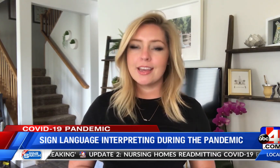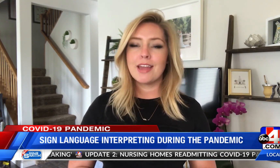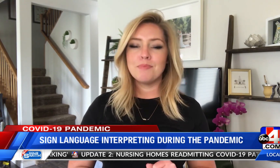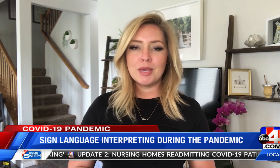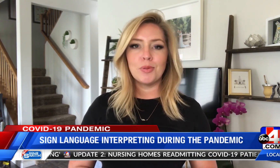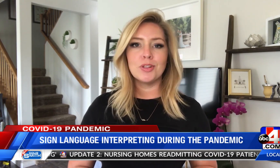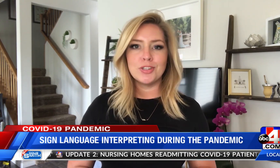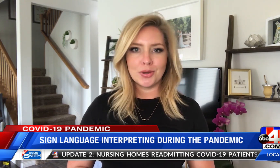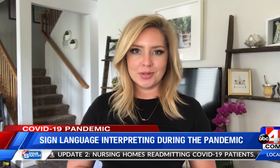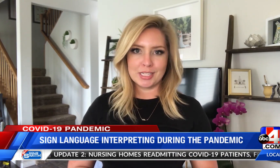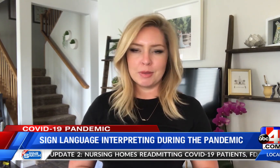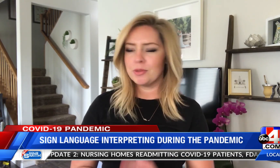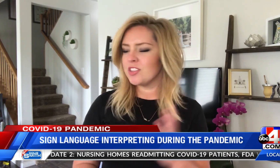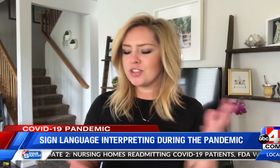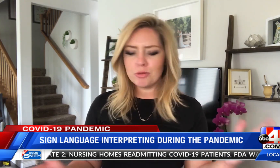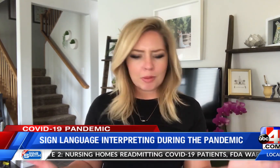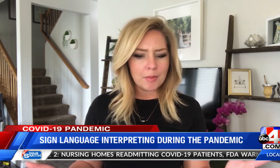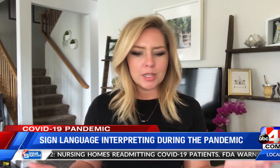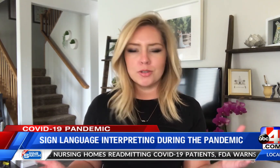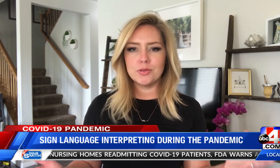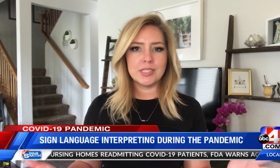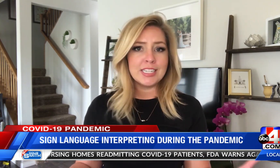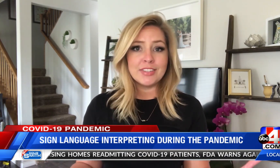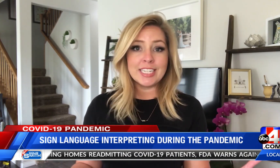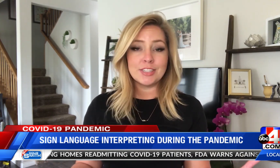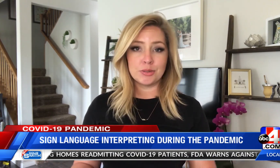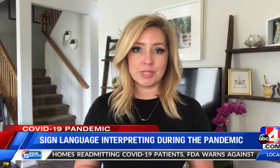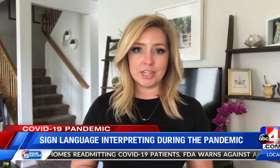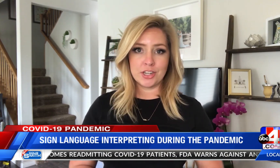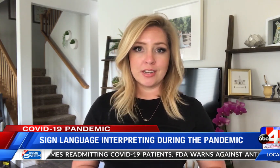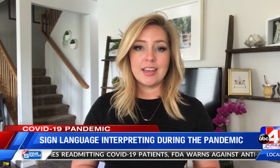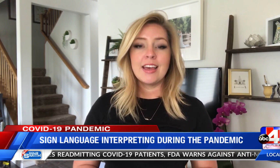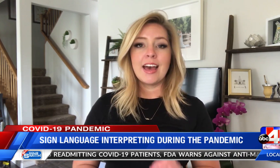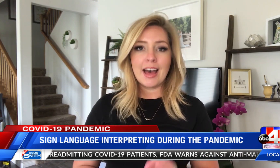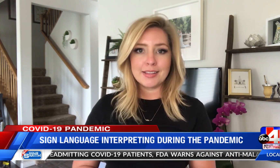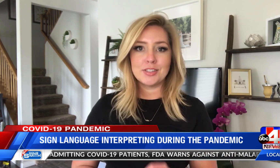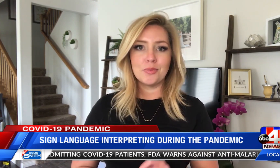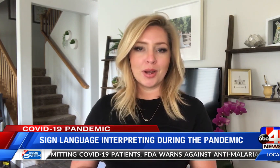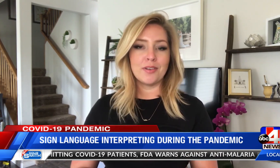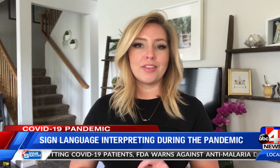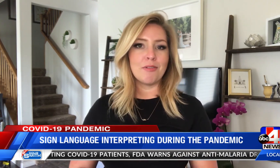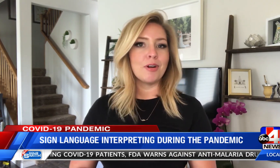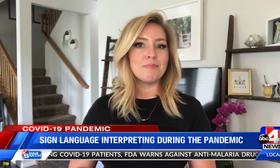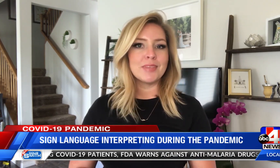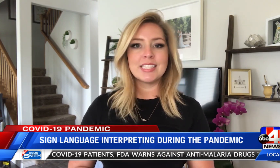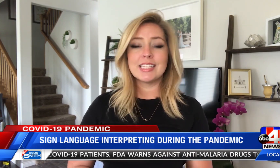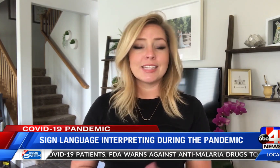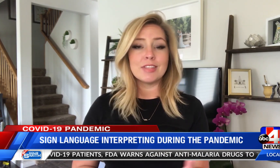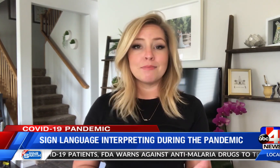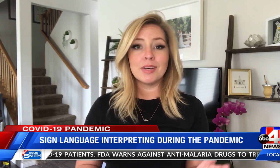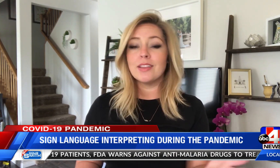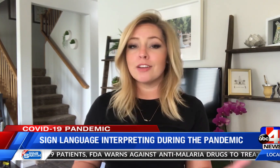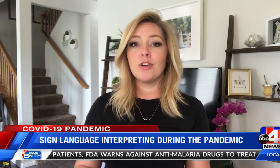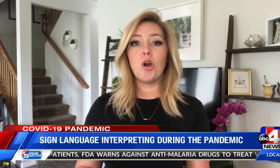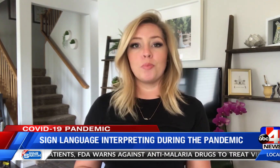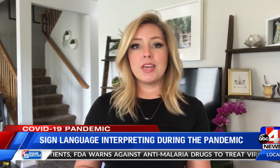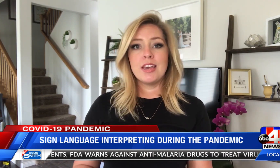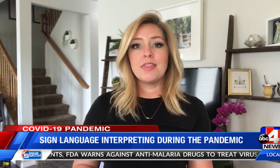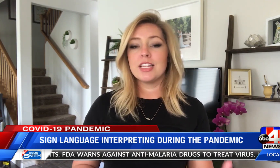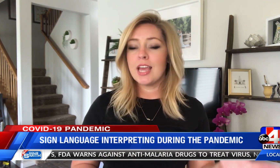and people noticed. People in the general public, who didn't even need interpretation, asked where they were. They said this gives them a lot of hope that